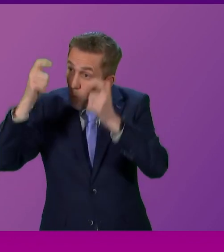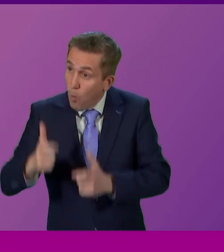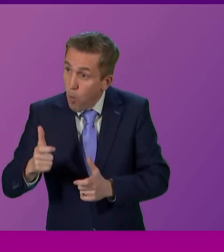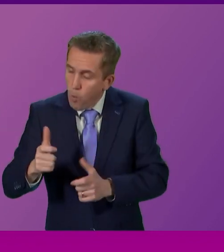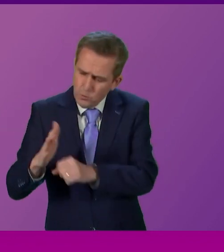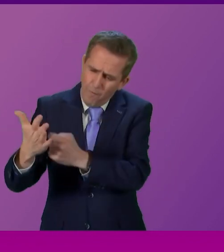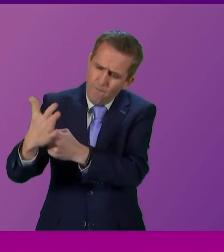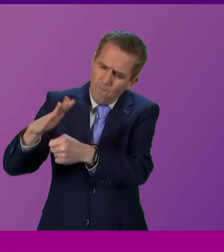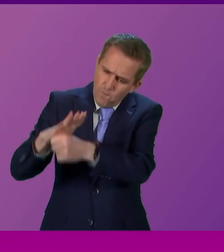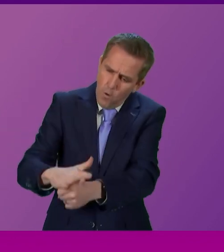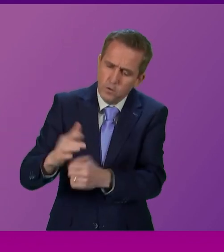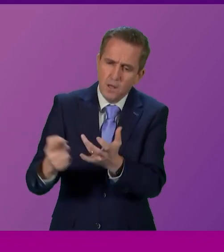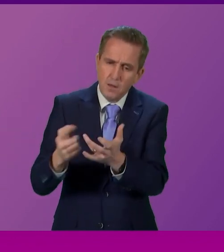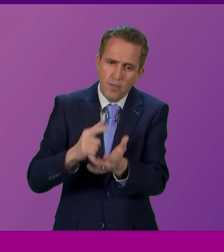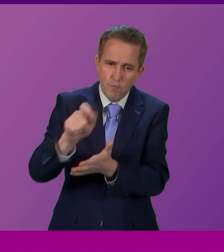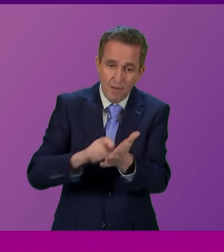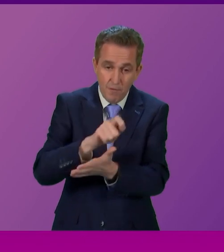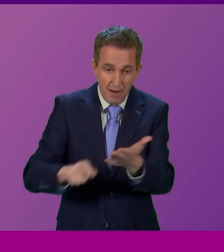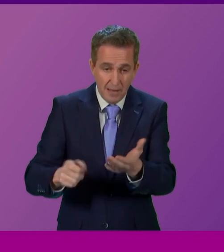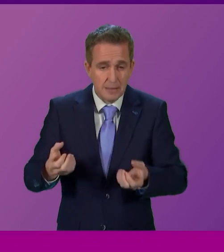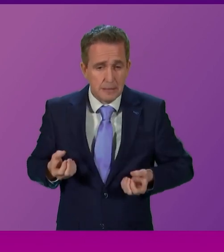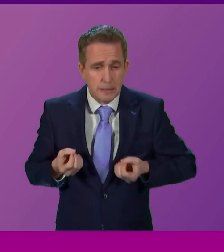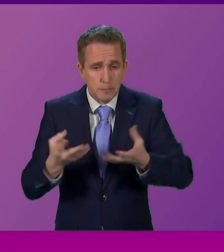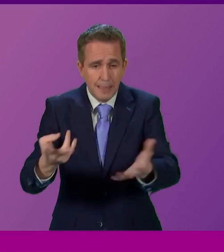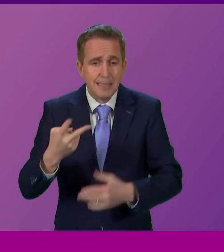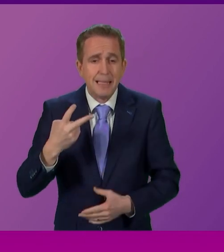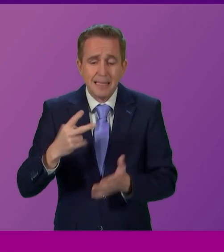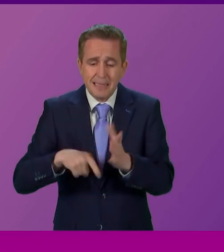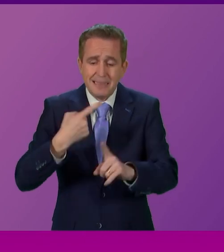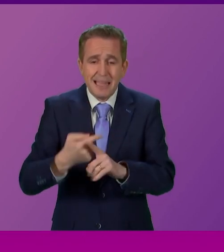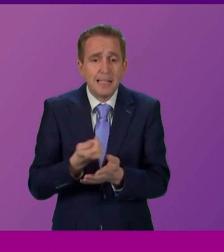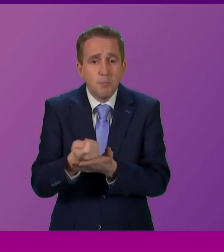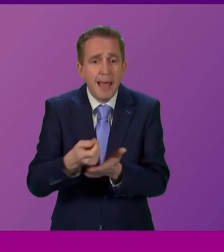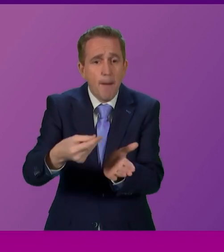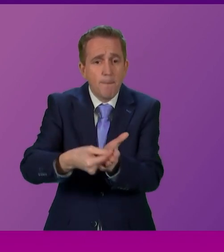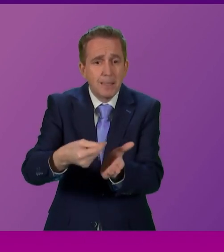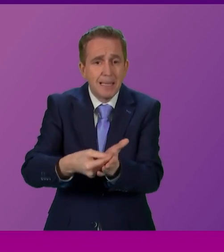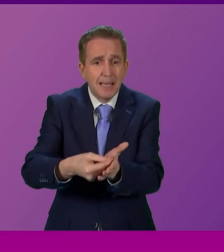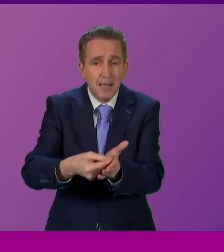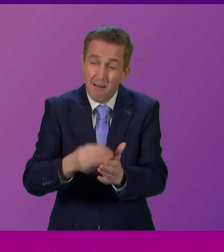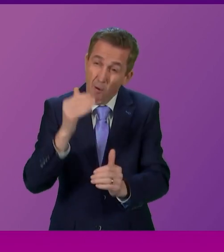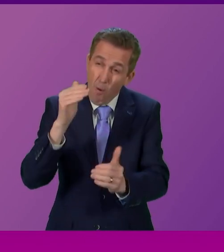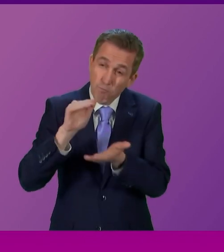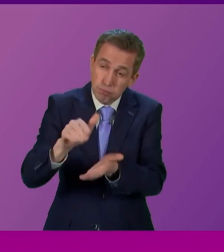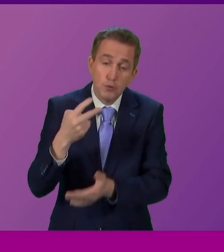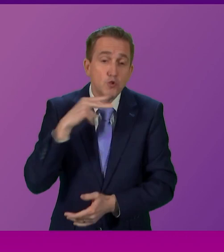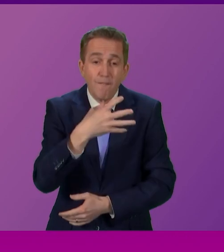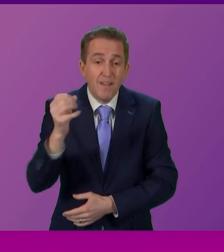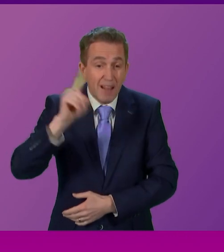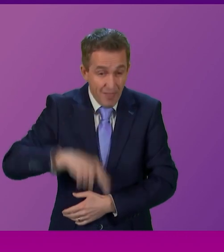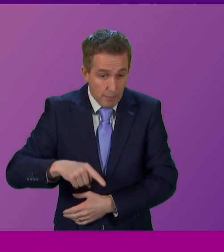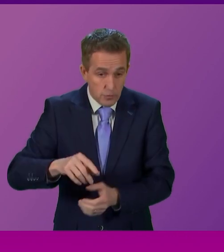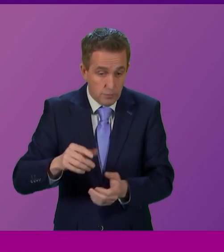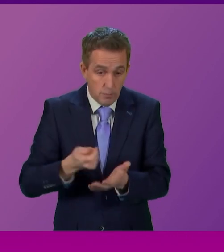referendum, wasting more than a quarter of a million pounds of taxpayers' money before the Supreme Court unanimously